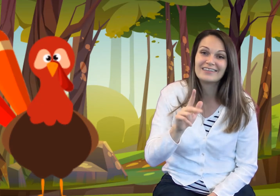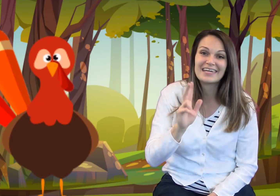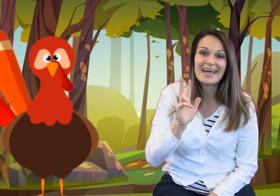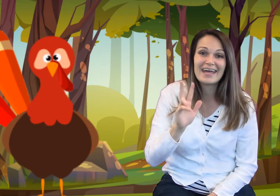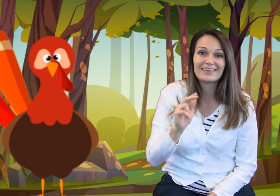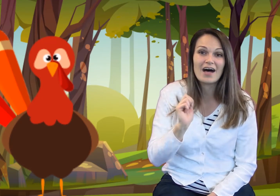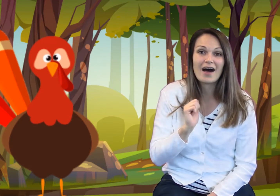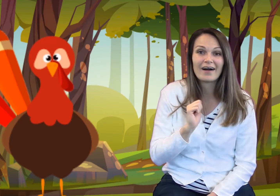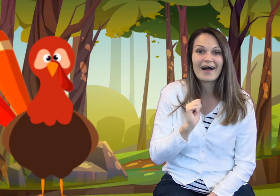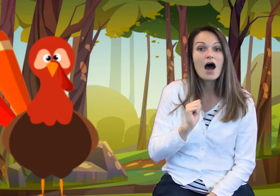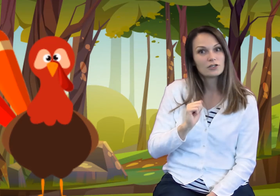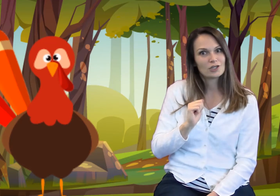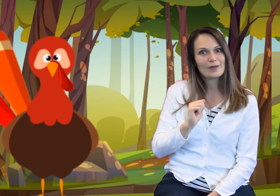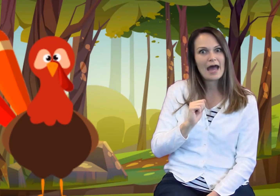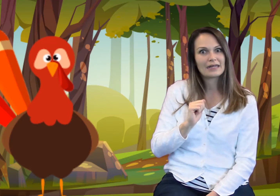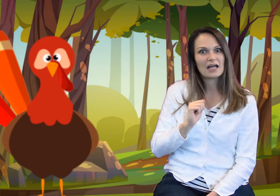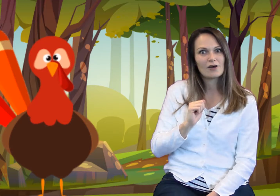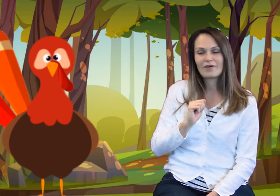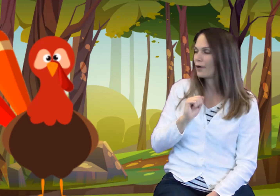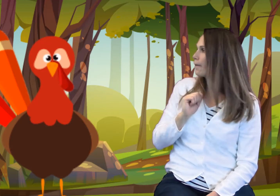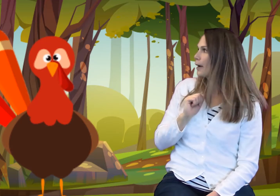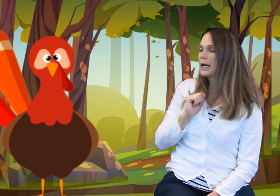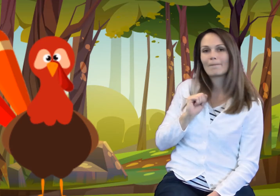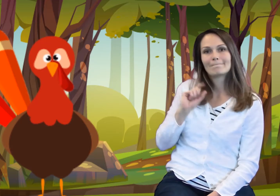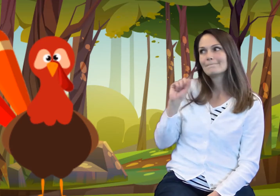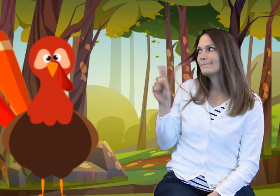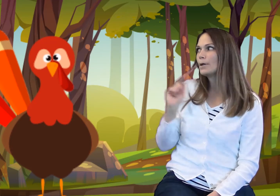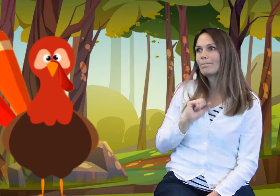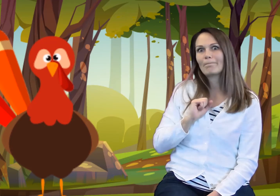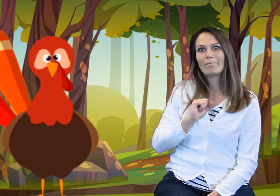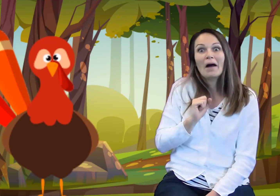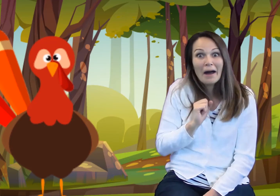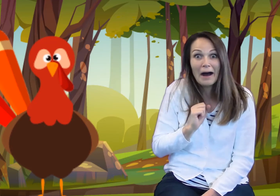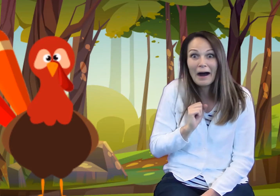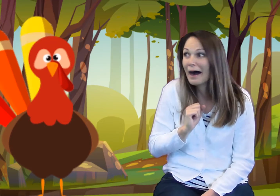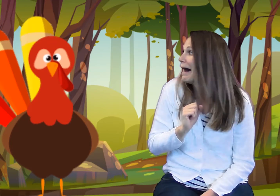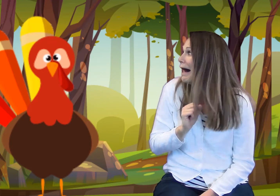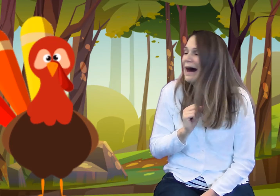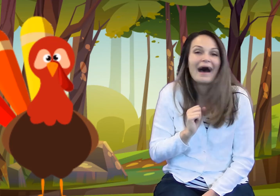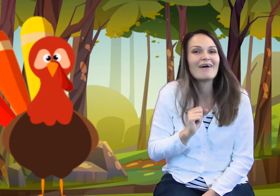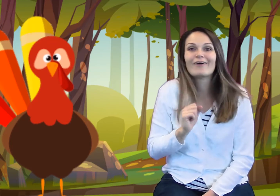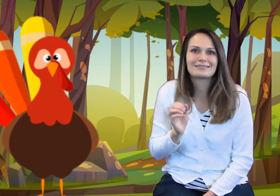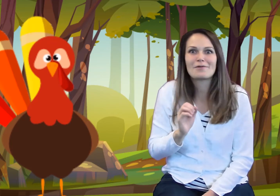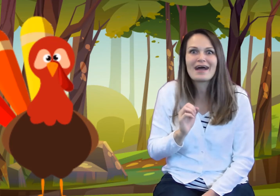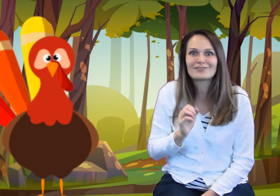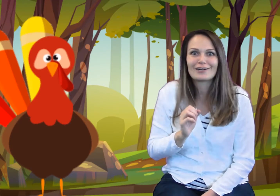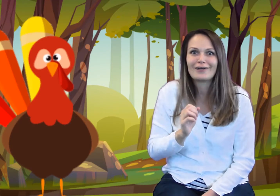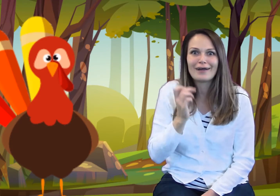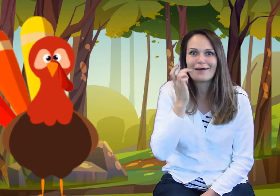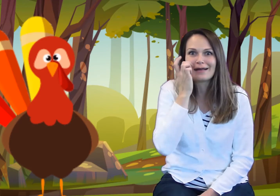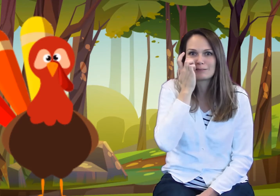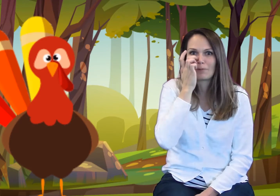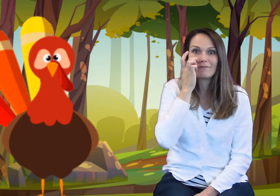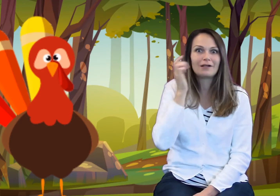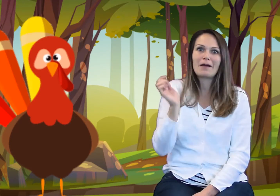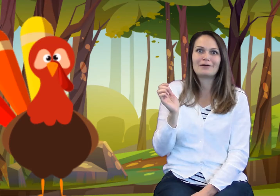day long. Shall we add a yellow feather? Ready? Boop. Where's No Magical? Here at Springle Library